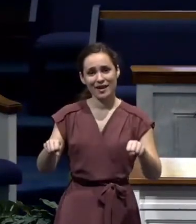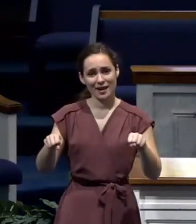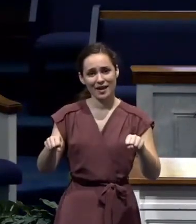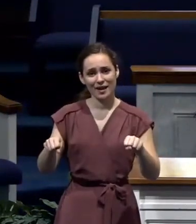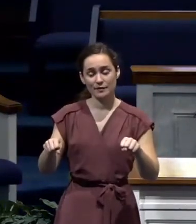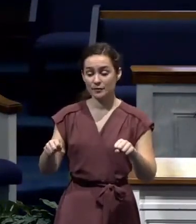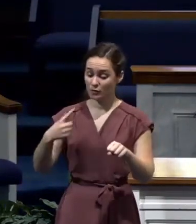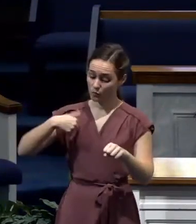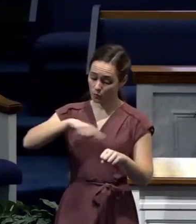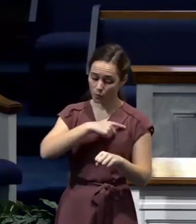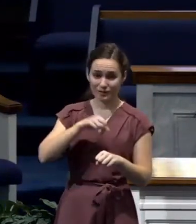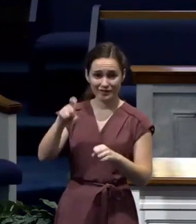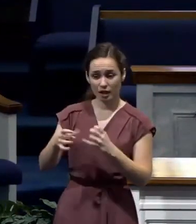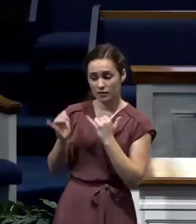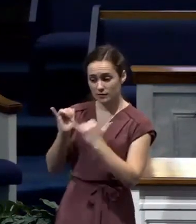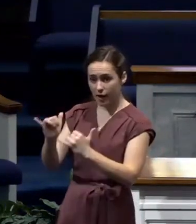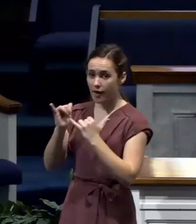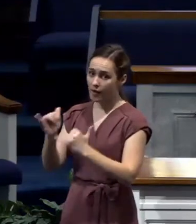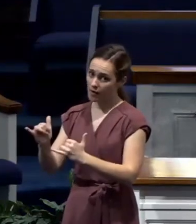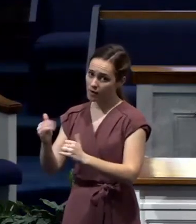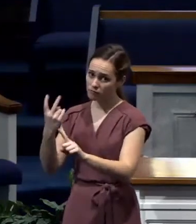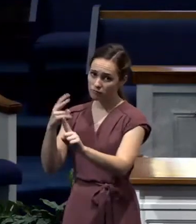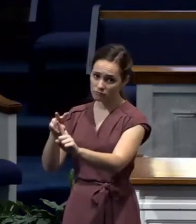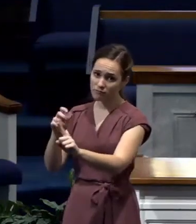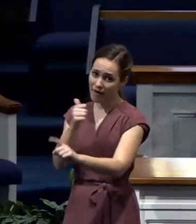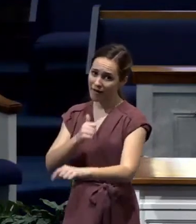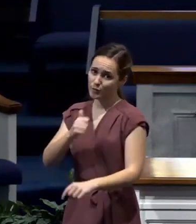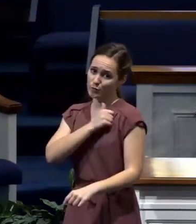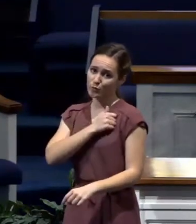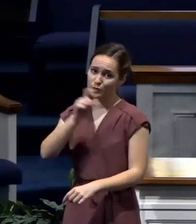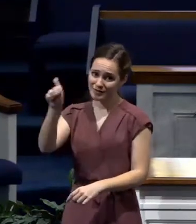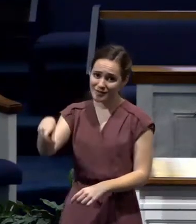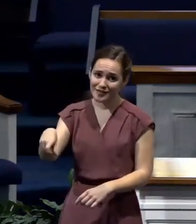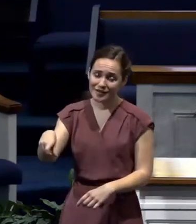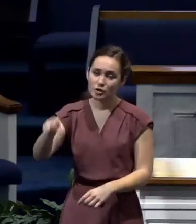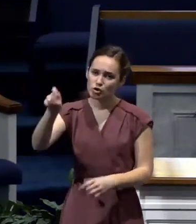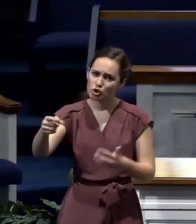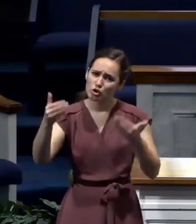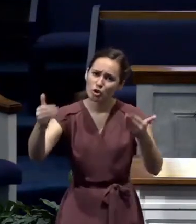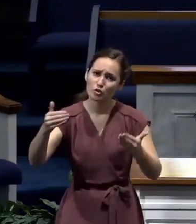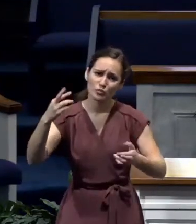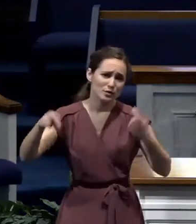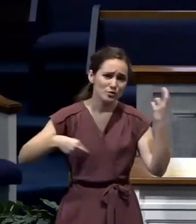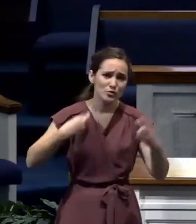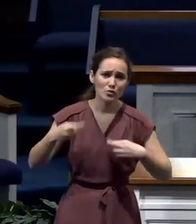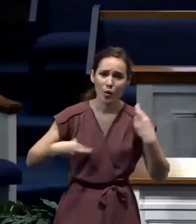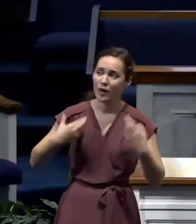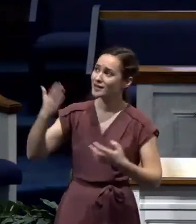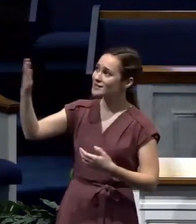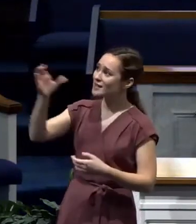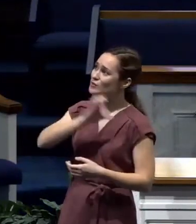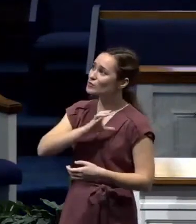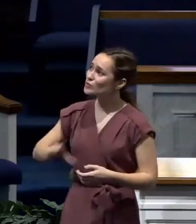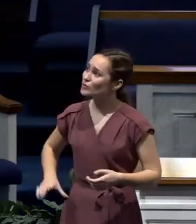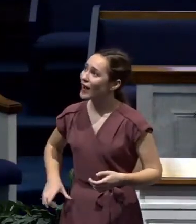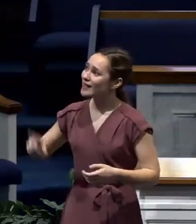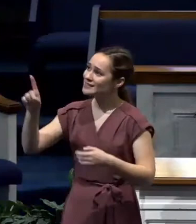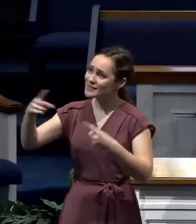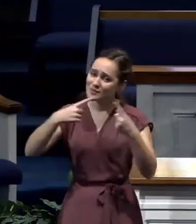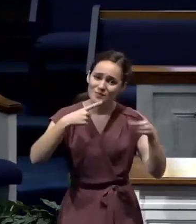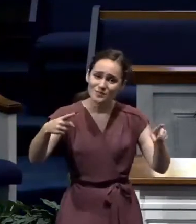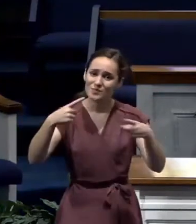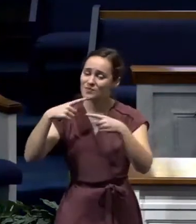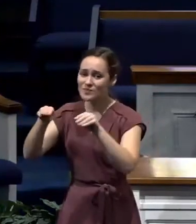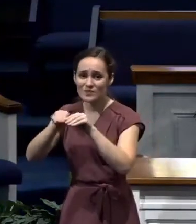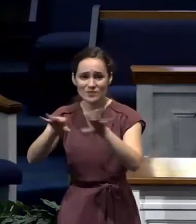have. You know, we should rejoice that God is doing things, that Christ is being exalted, and Christ is being preached. It doesn't